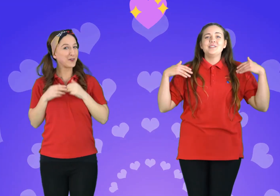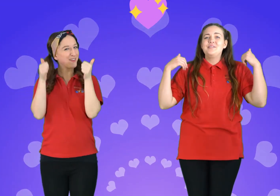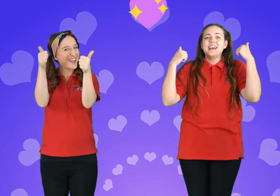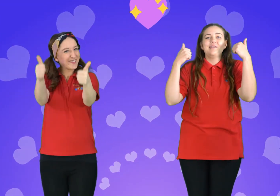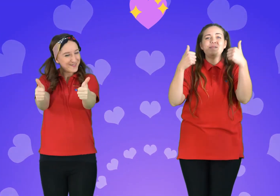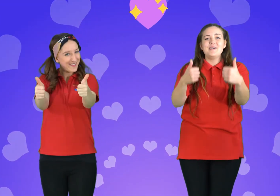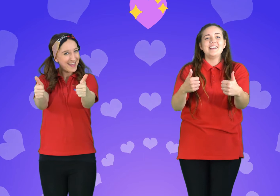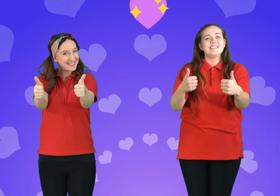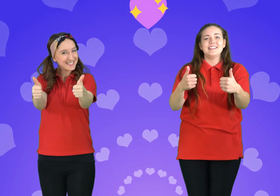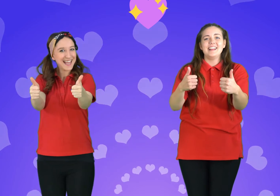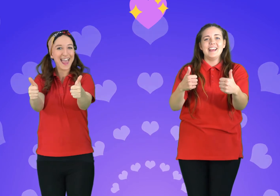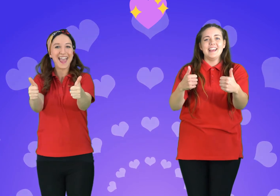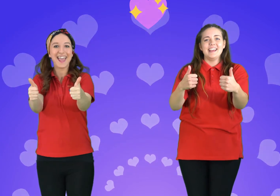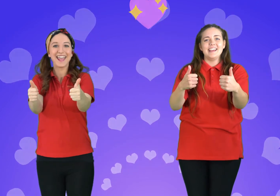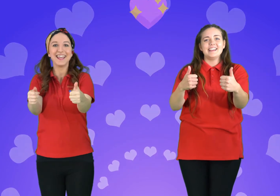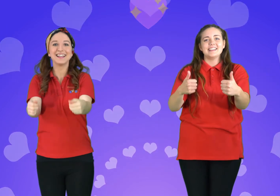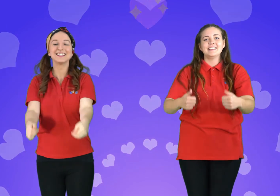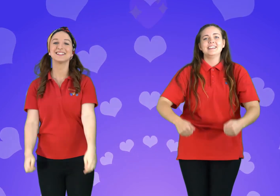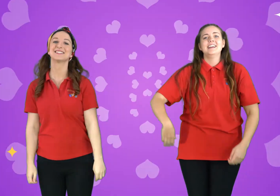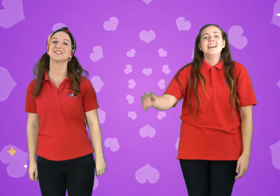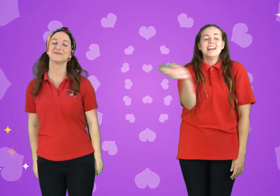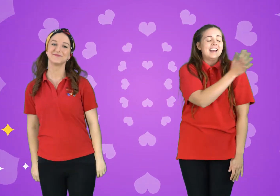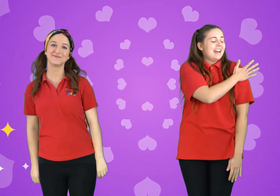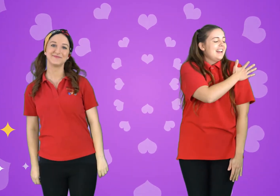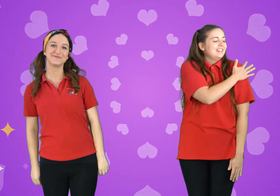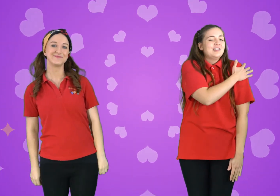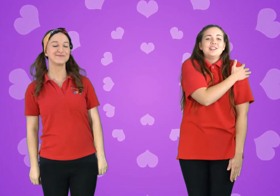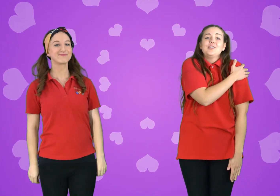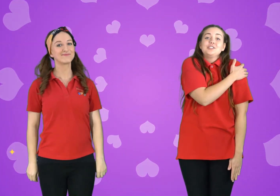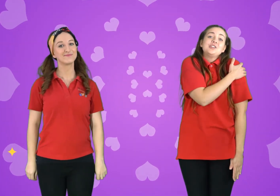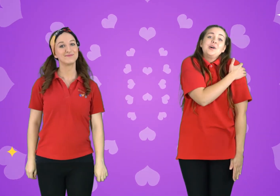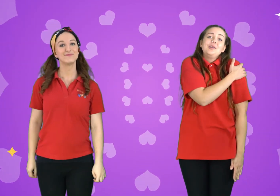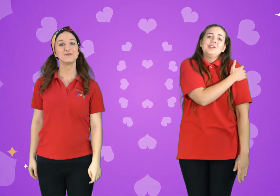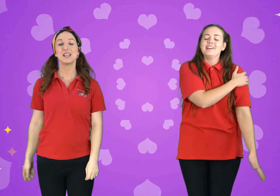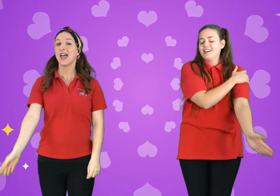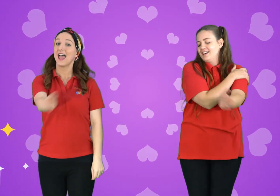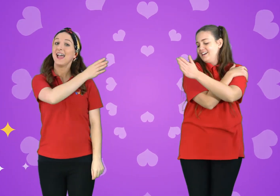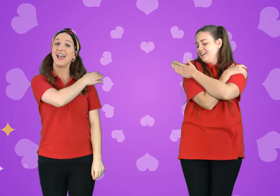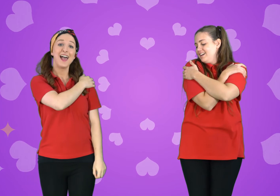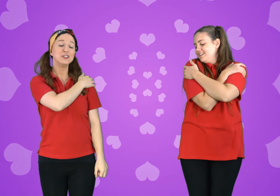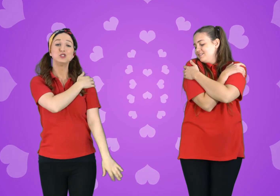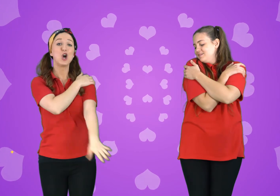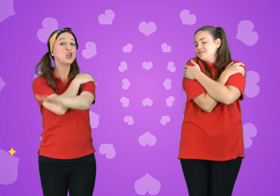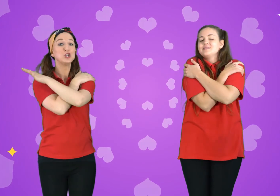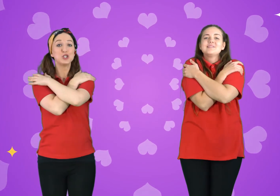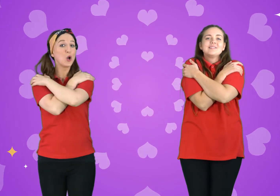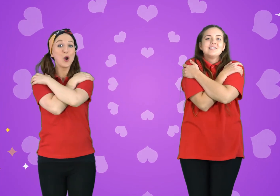very best today Hand on your shoulder Hand on your shoulder